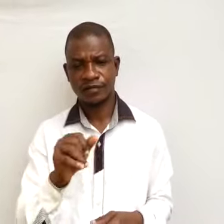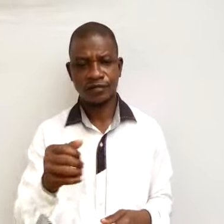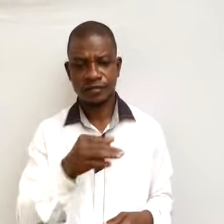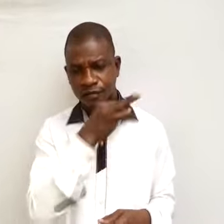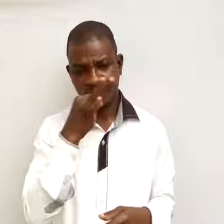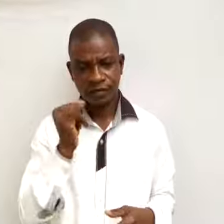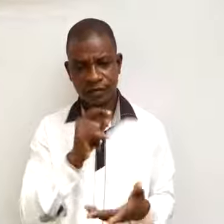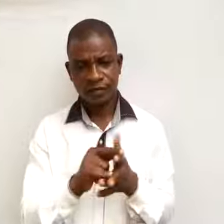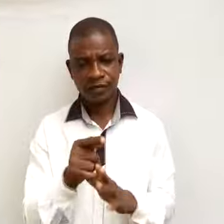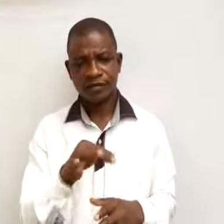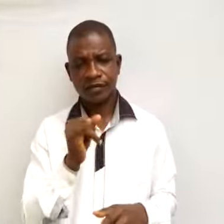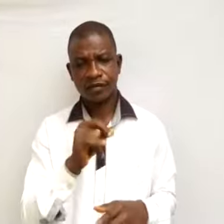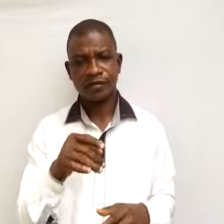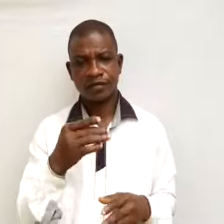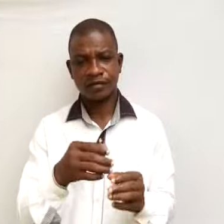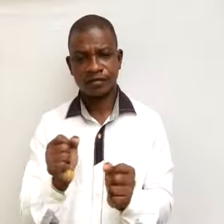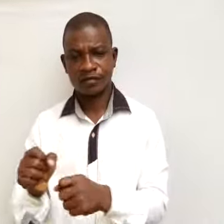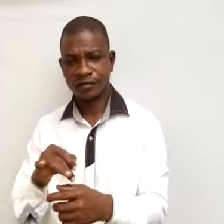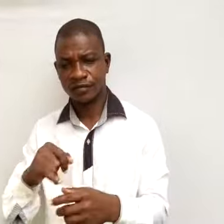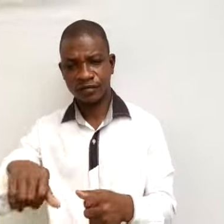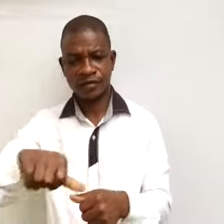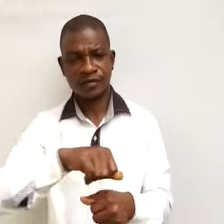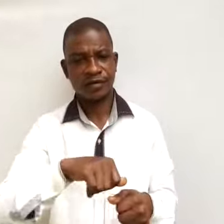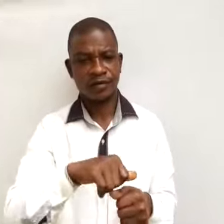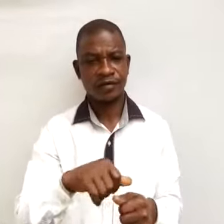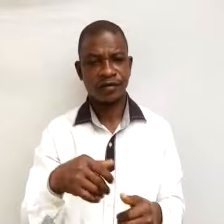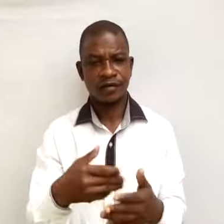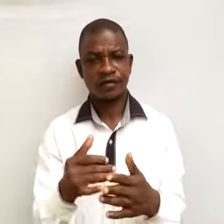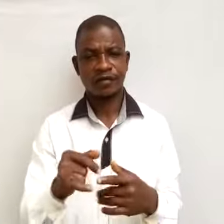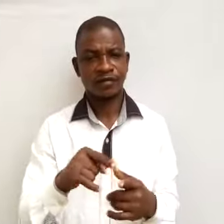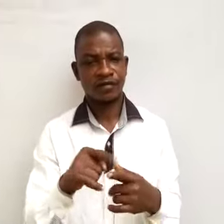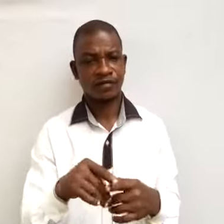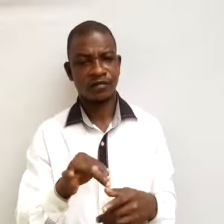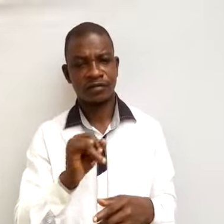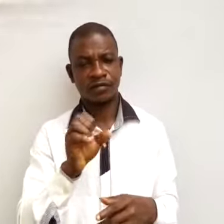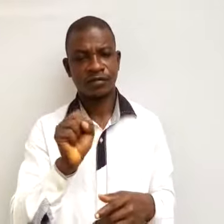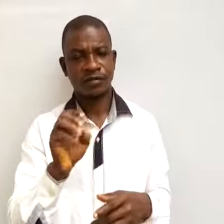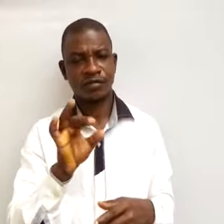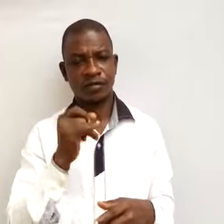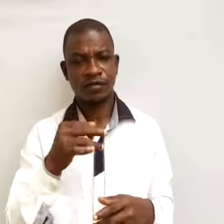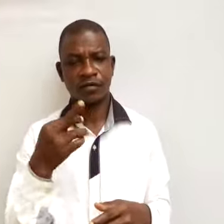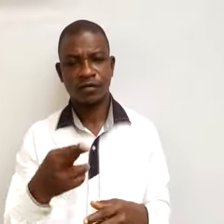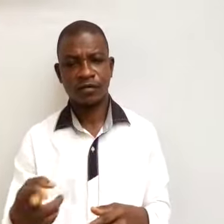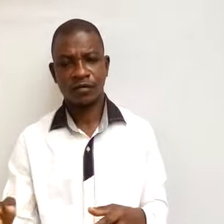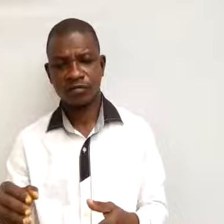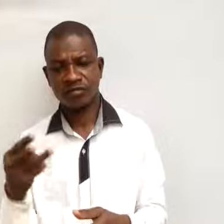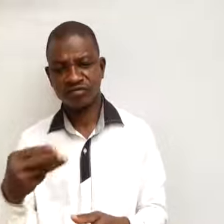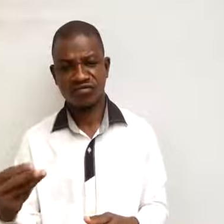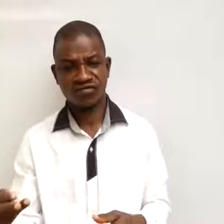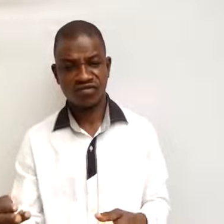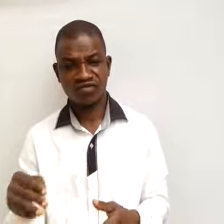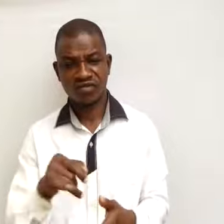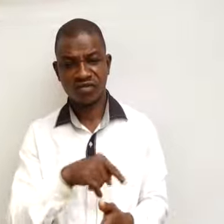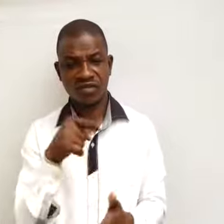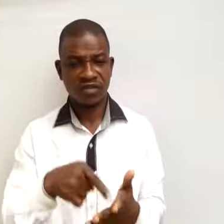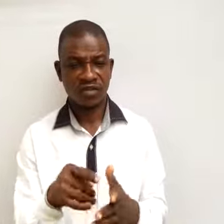be set up in an area nearer to the source of raw materials. This is important,